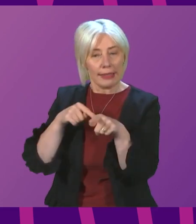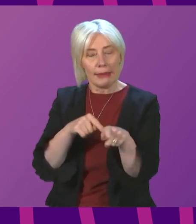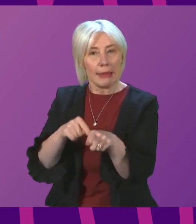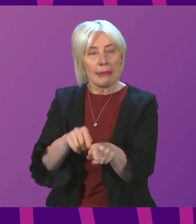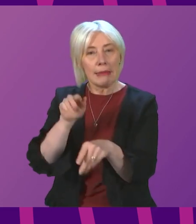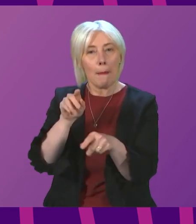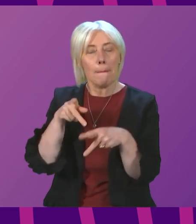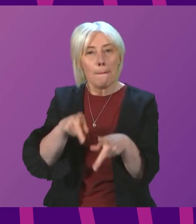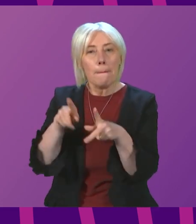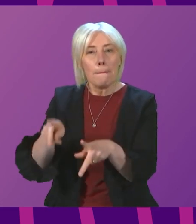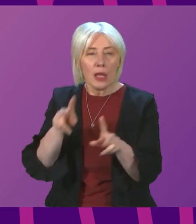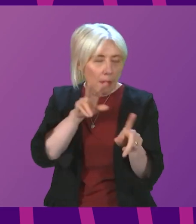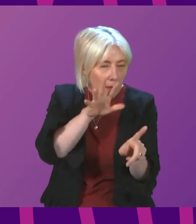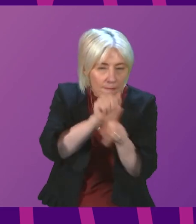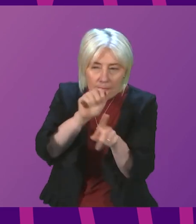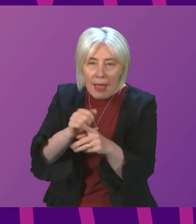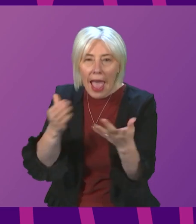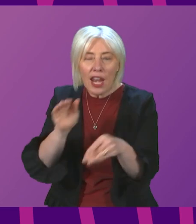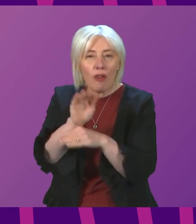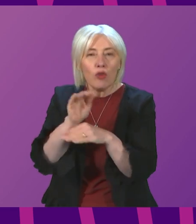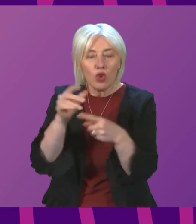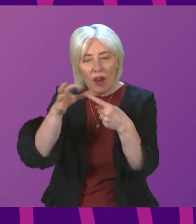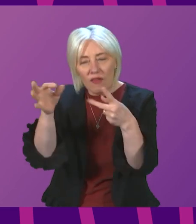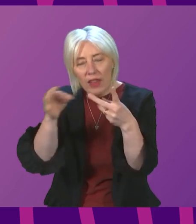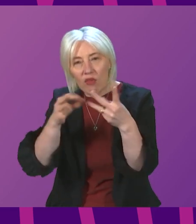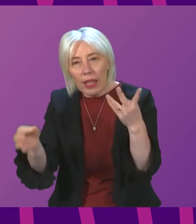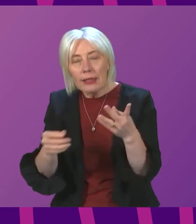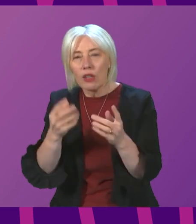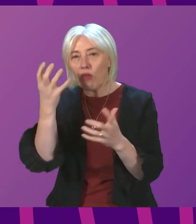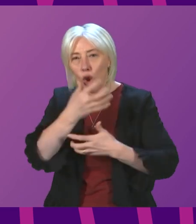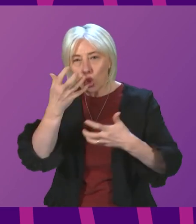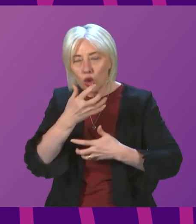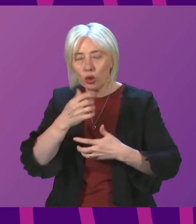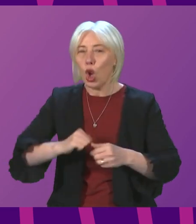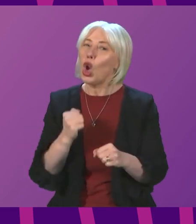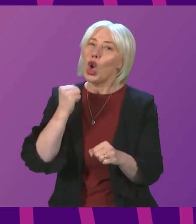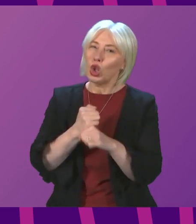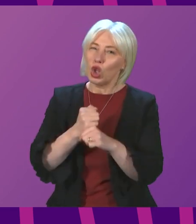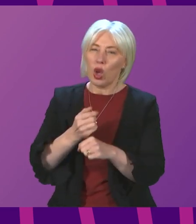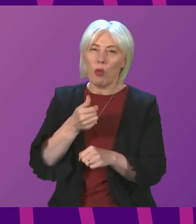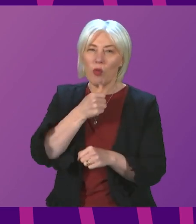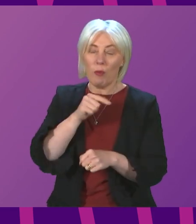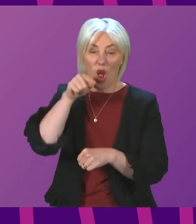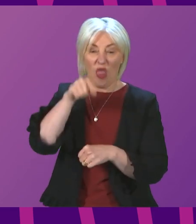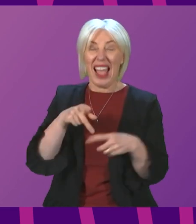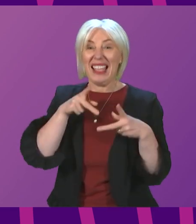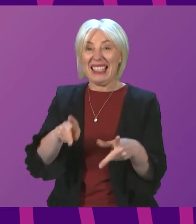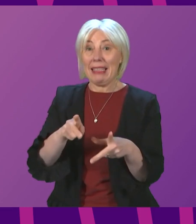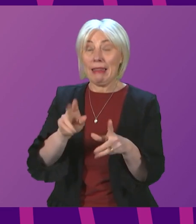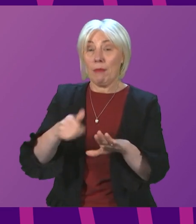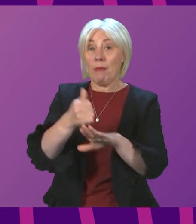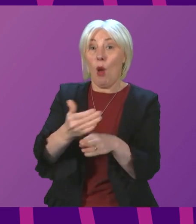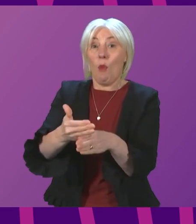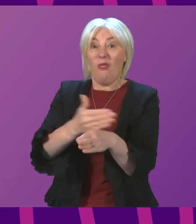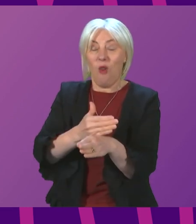future variants of concern. The Scottish Government would have preferred this system to be in place before removing the need for vaccinated people to take tests.